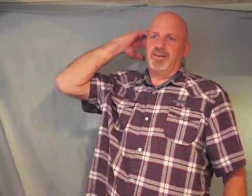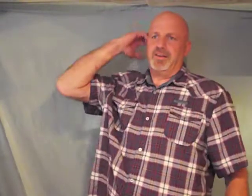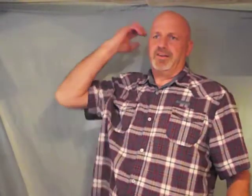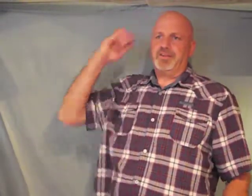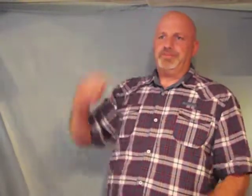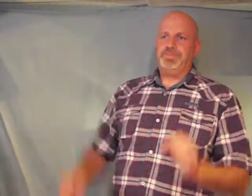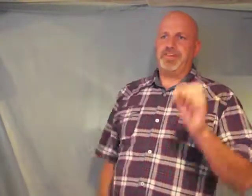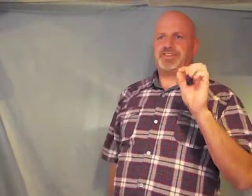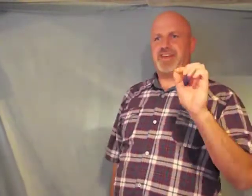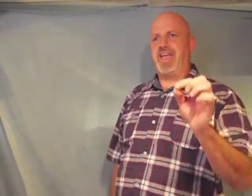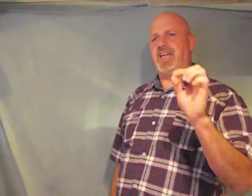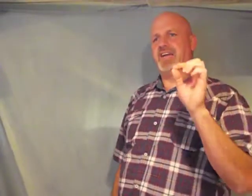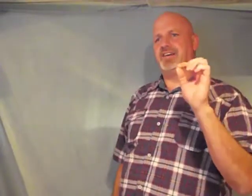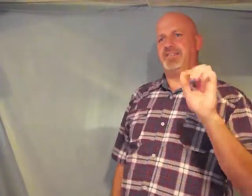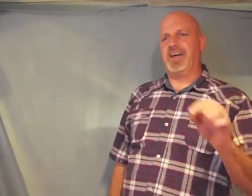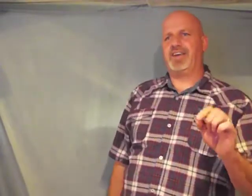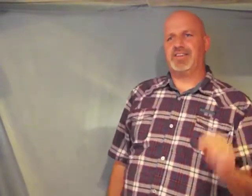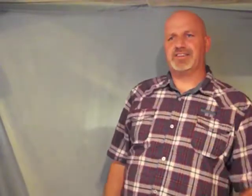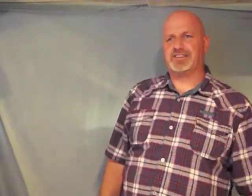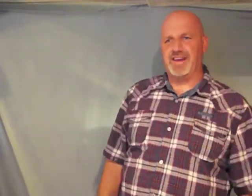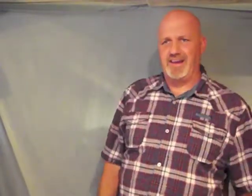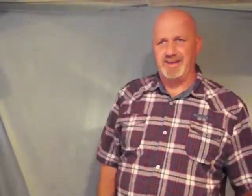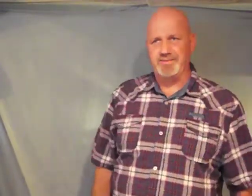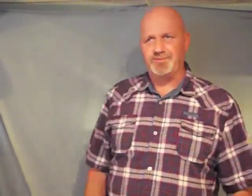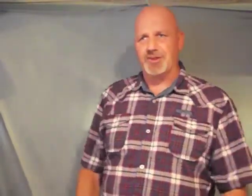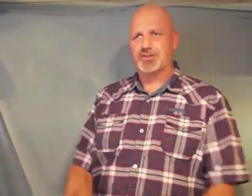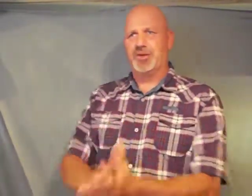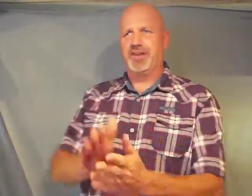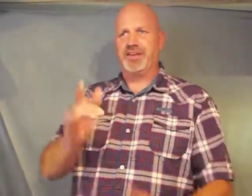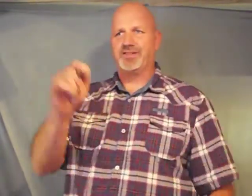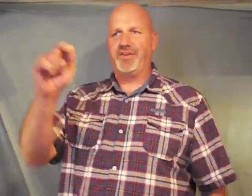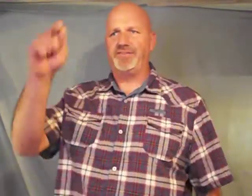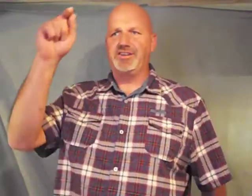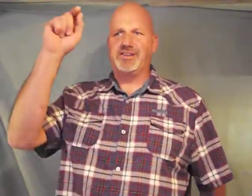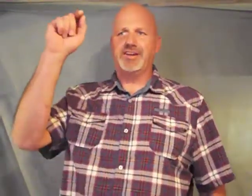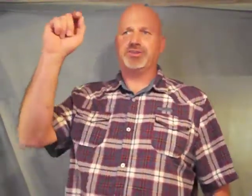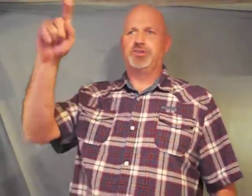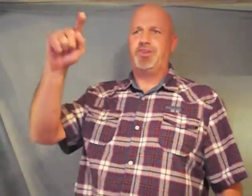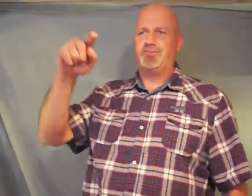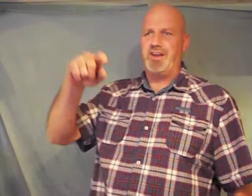the sting of death is sin 1 Corinthians 56 58